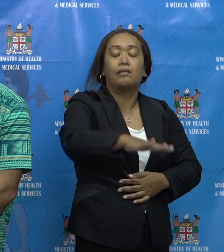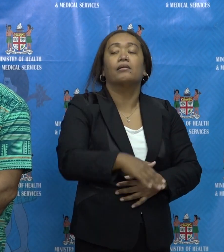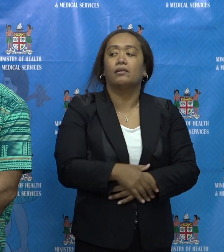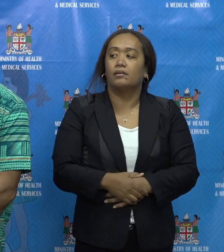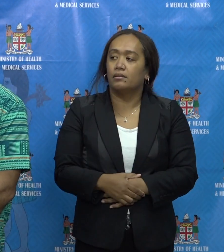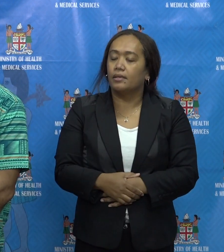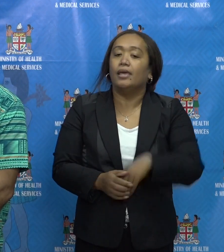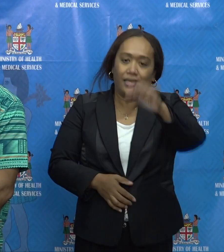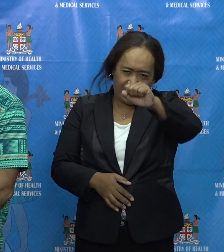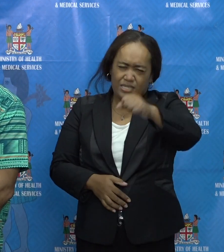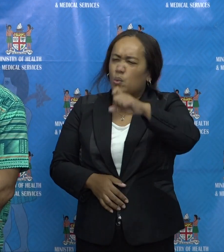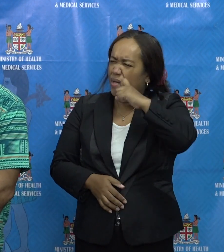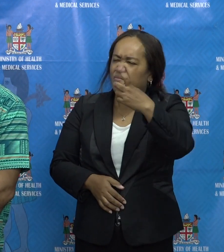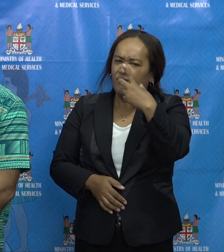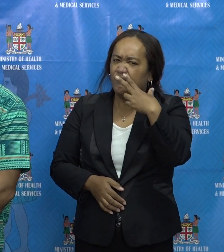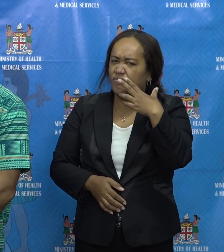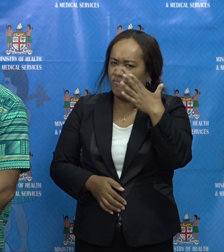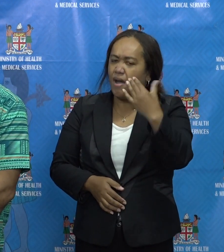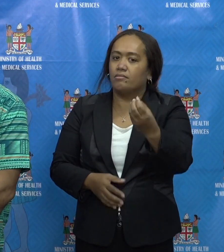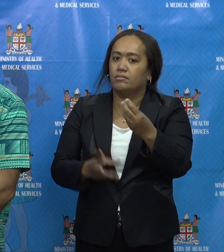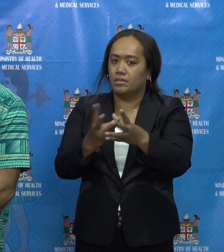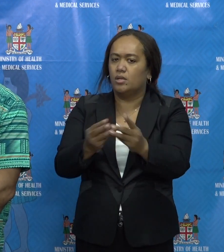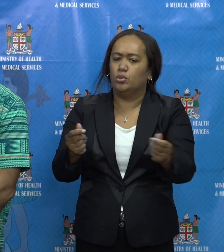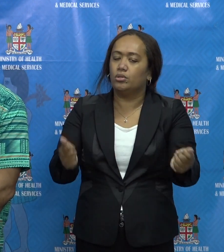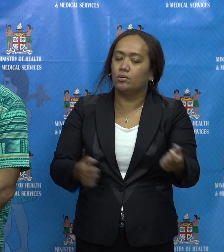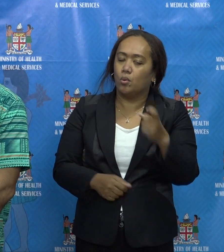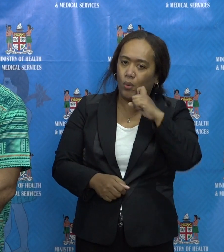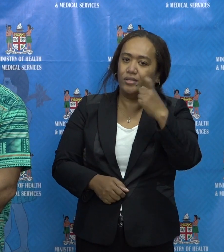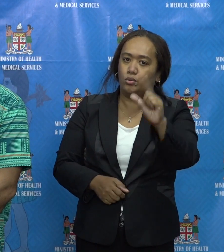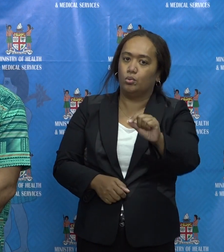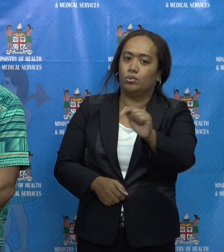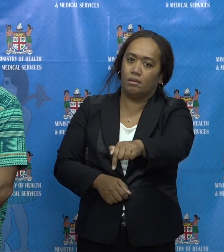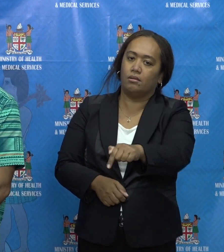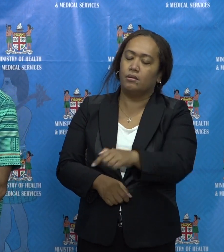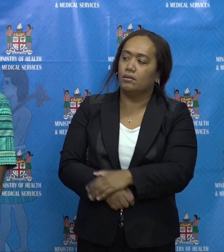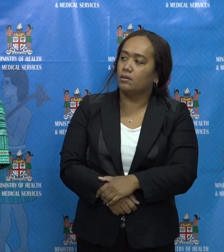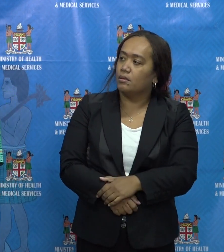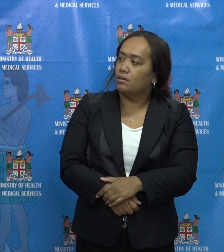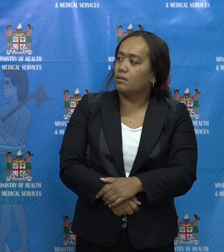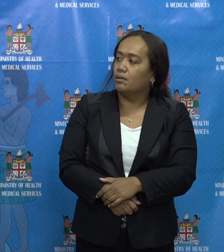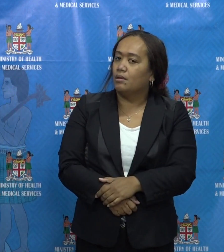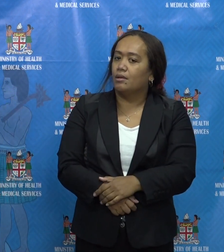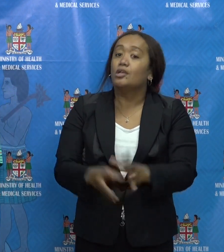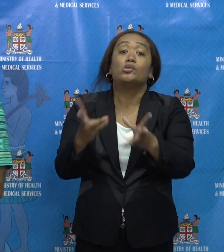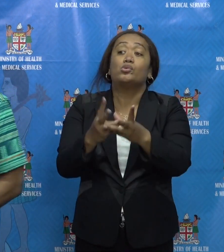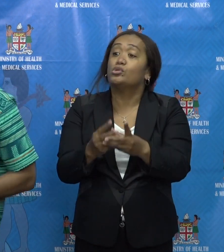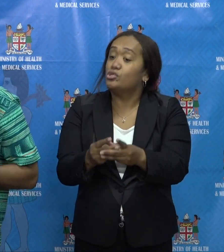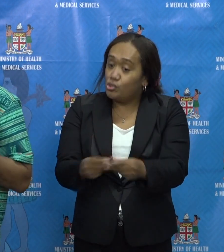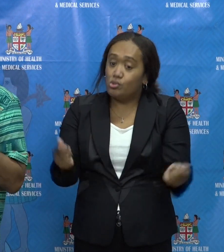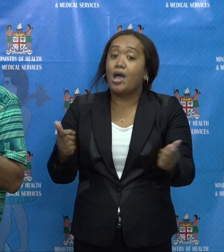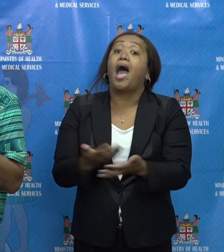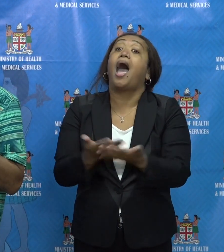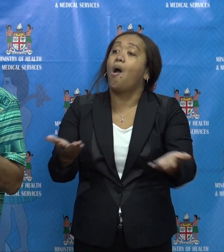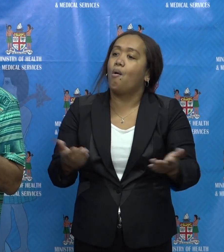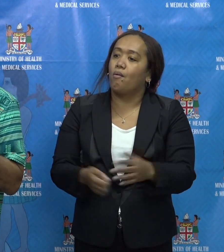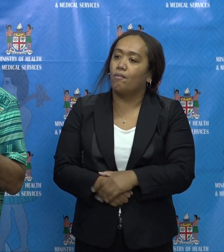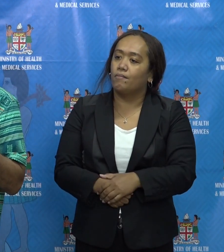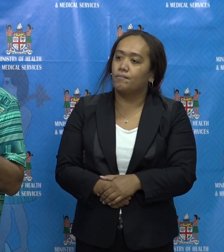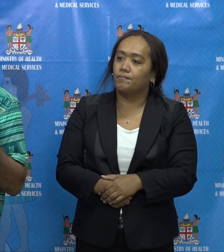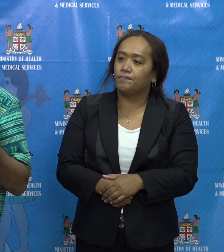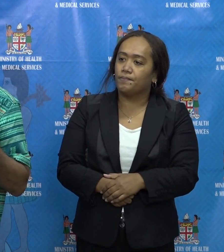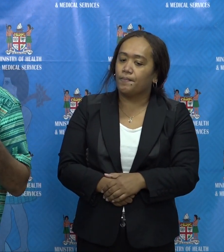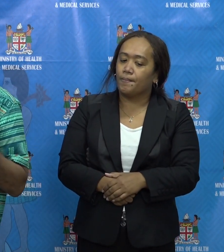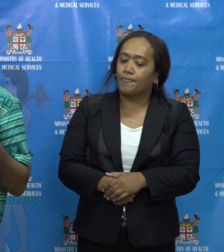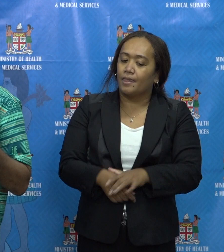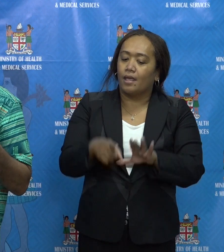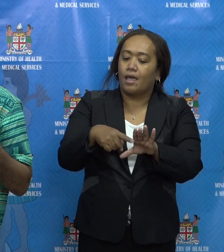solutions to that moving forward. But, you know, the solution for that, it actually extends a